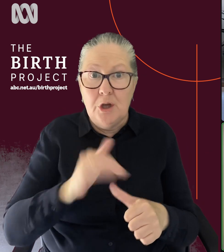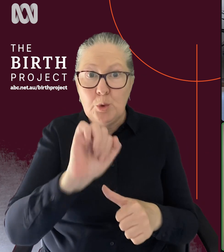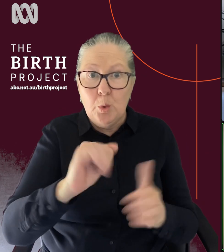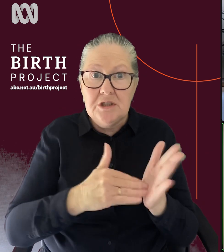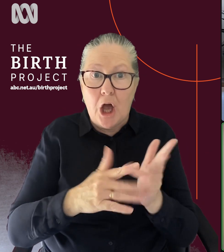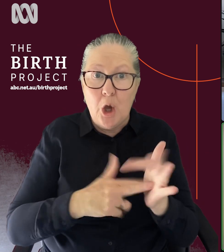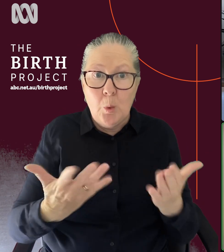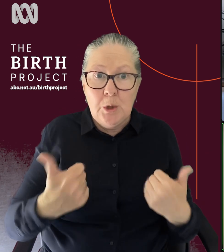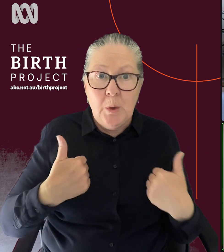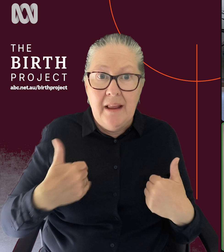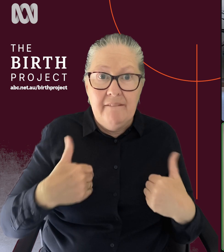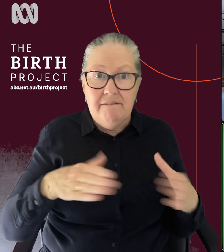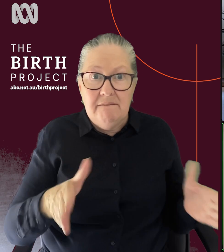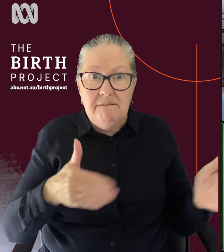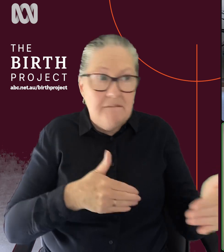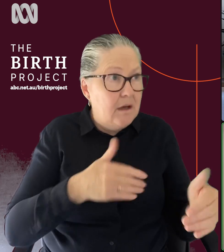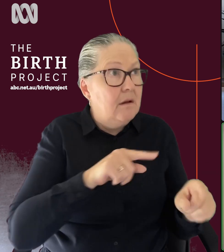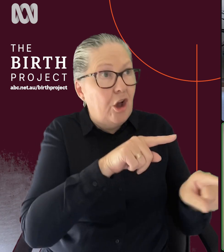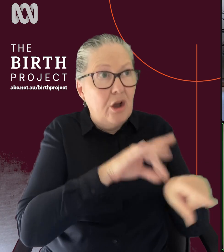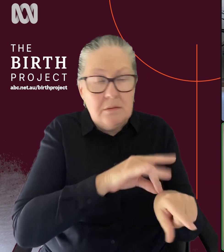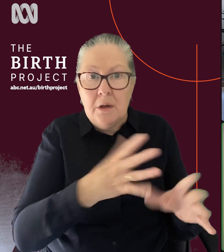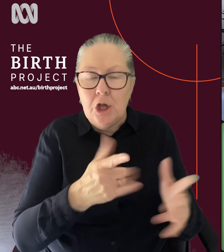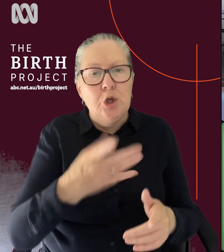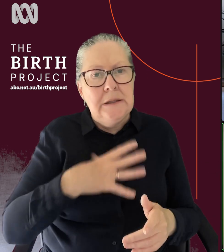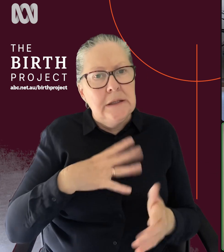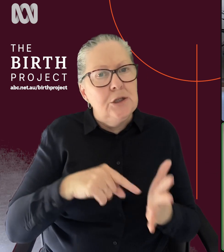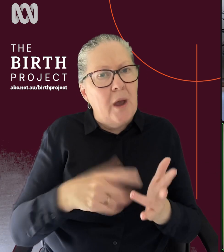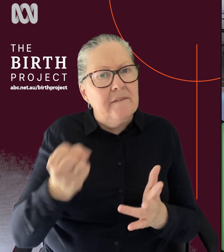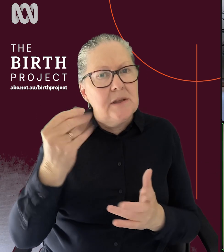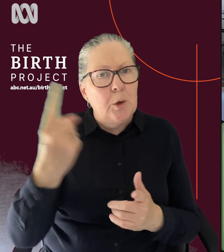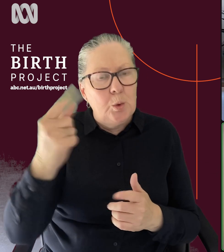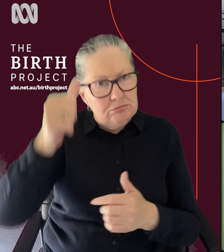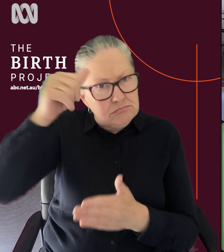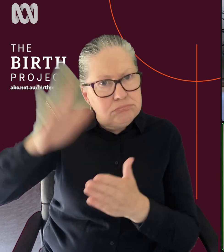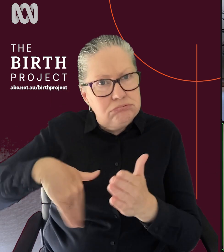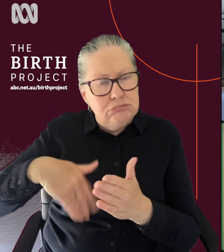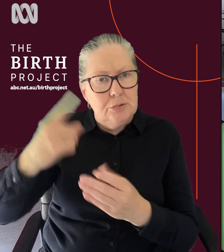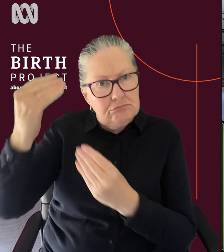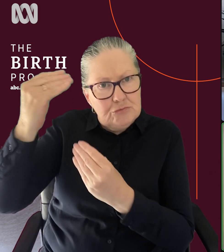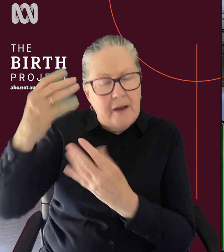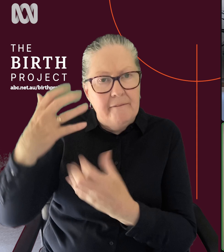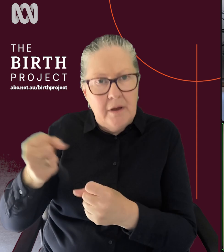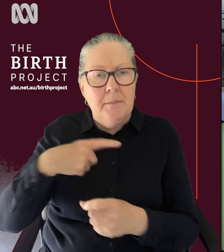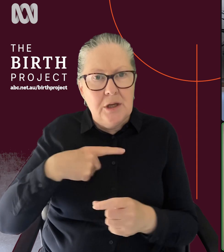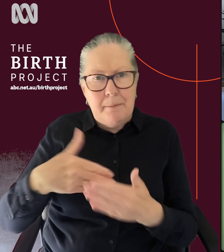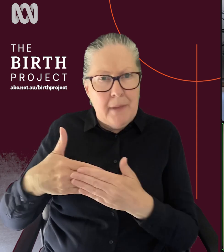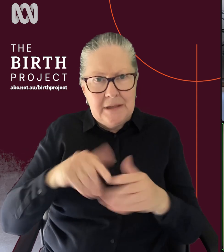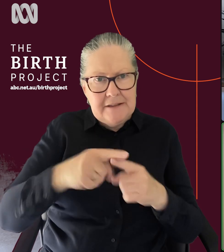that. Um, and you do need someone who's done it before and is trained because there's a few different things that you do. Obviously they're coming out in a different way. Um,